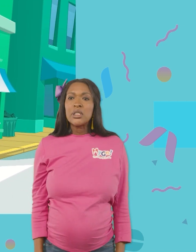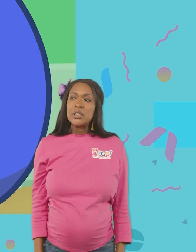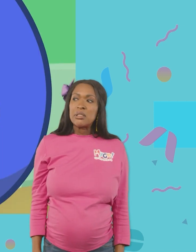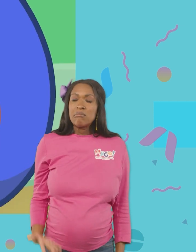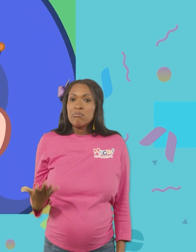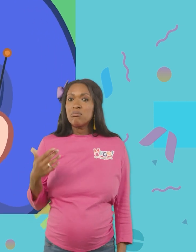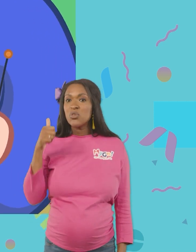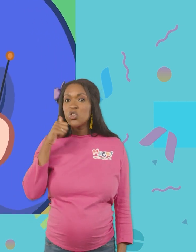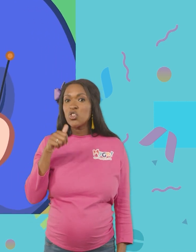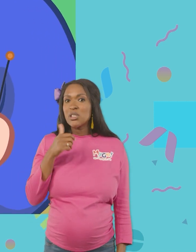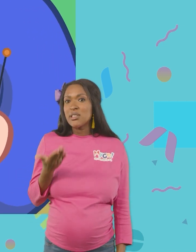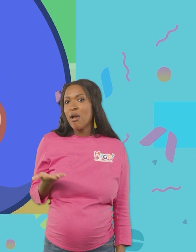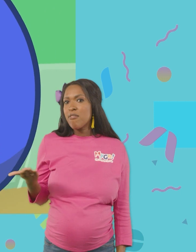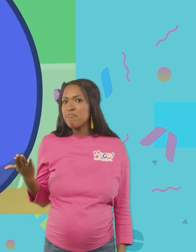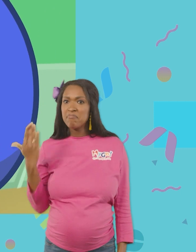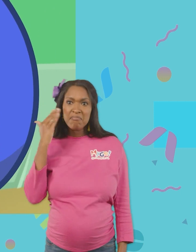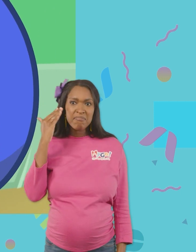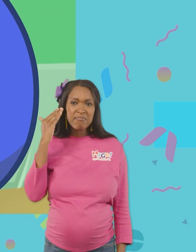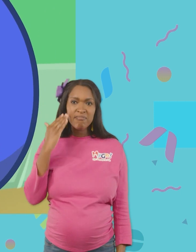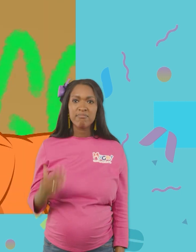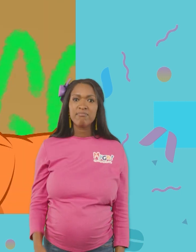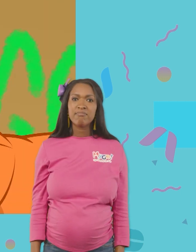Yeah. Uh, you know, girl stuff.